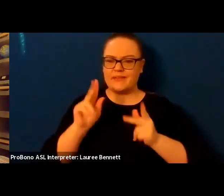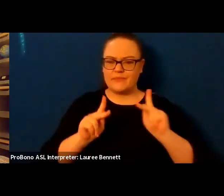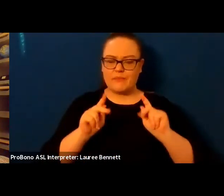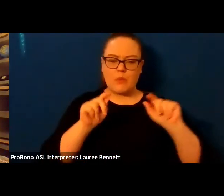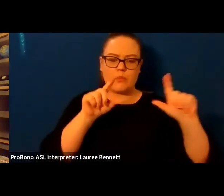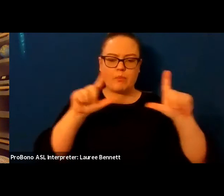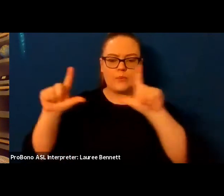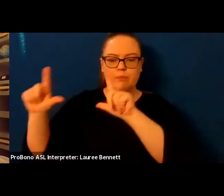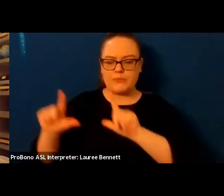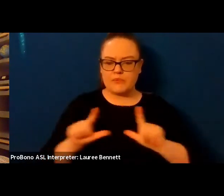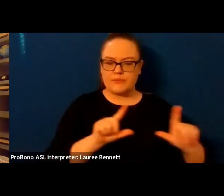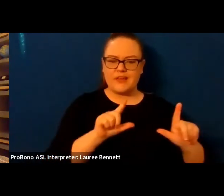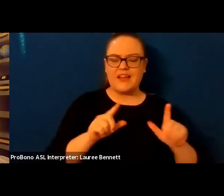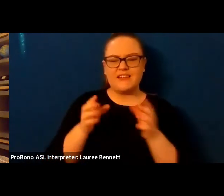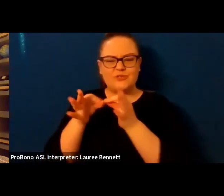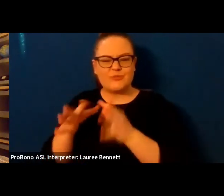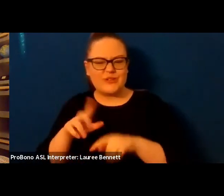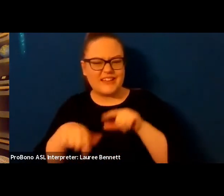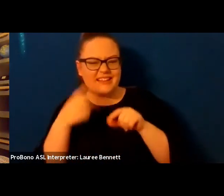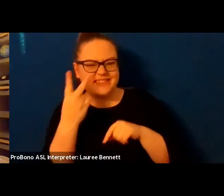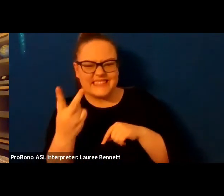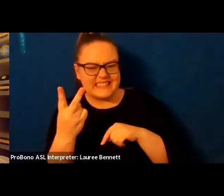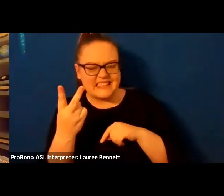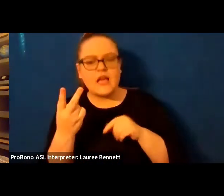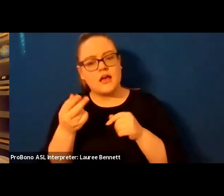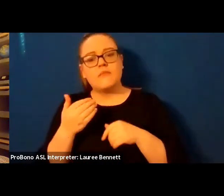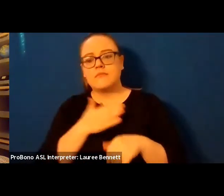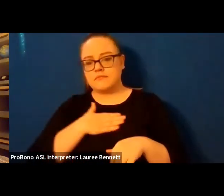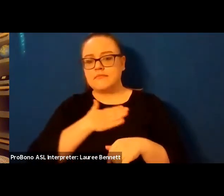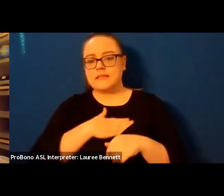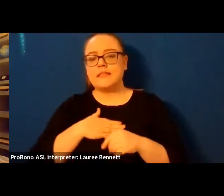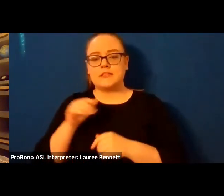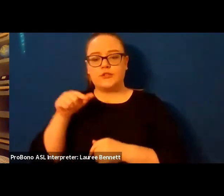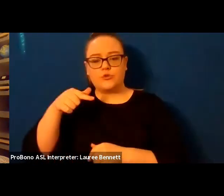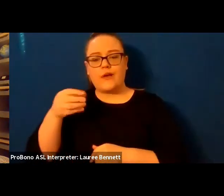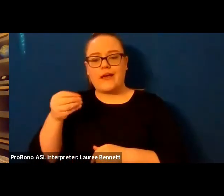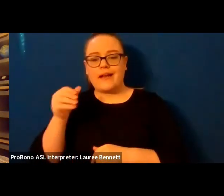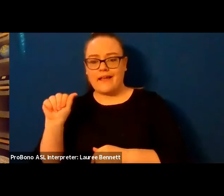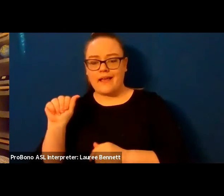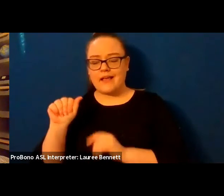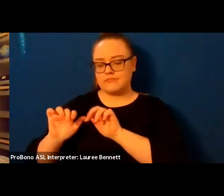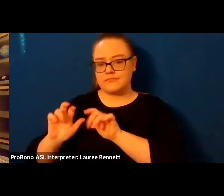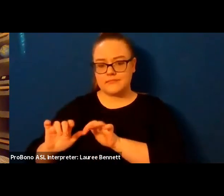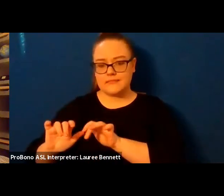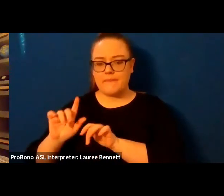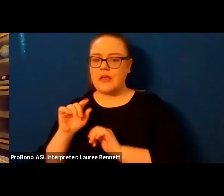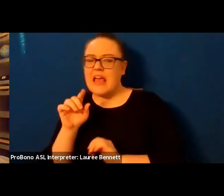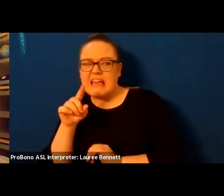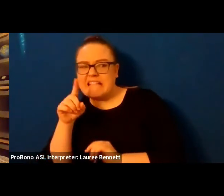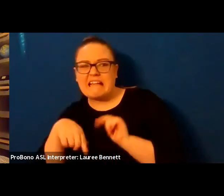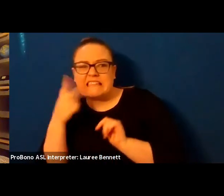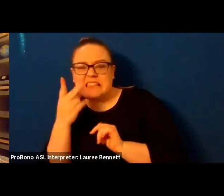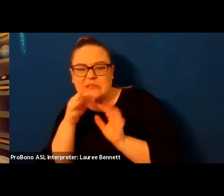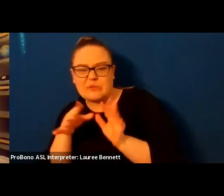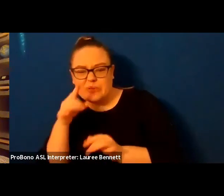just let us know using the q a and we will spotlight their video so that they are visible to you uh as a